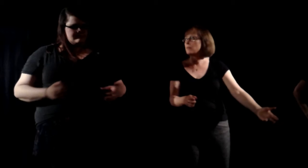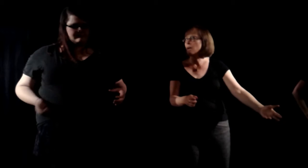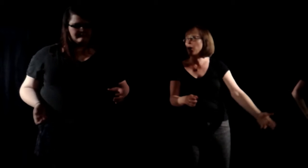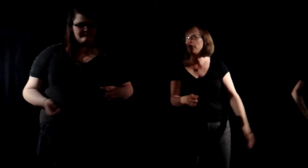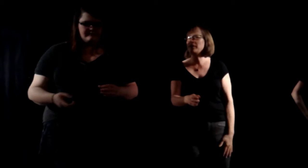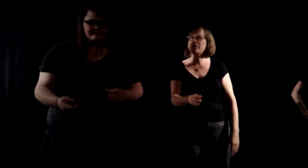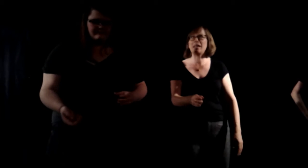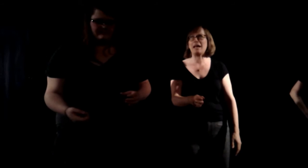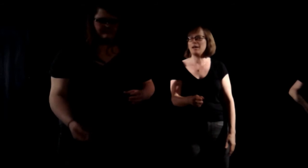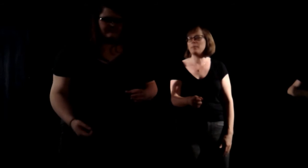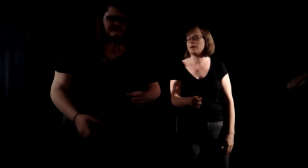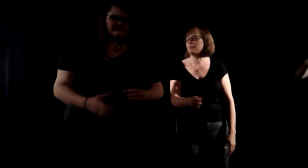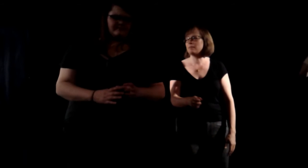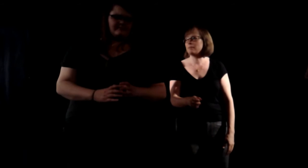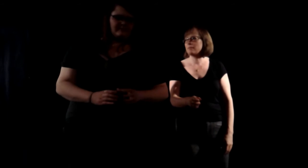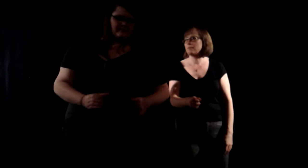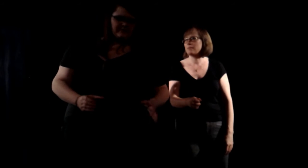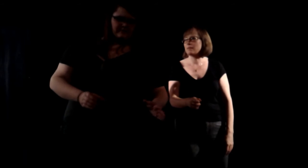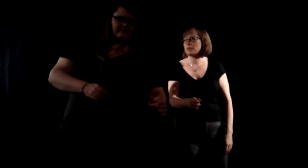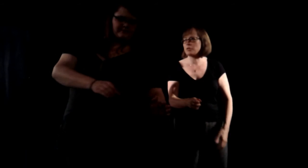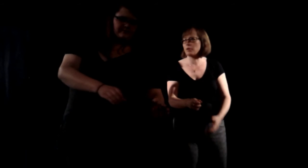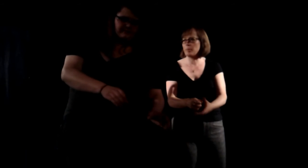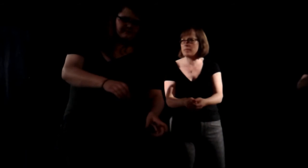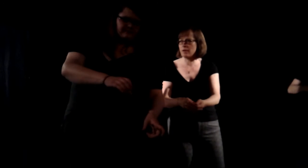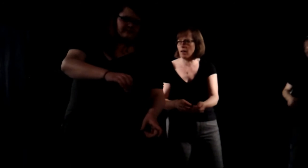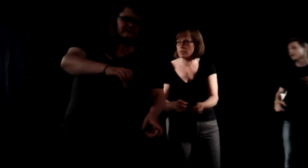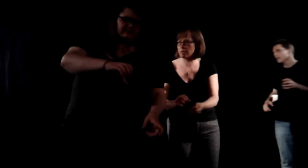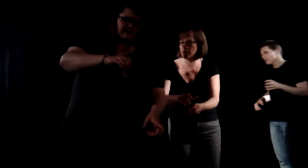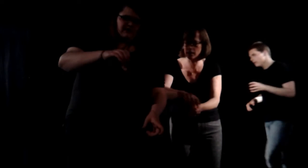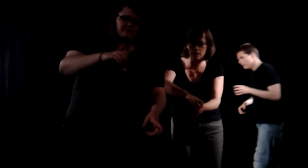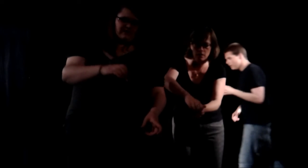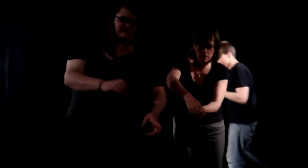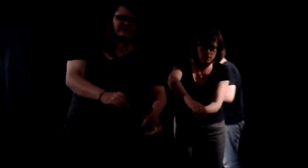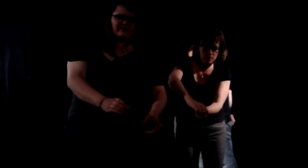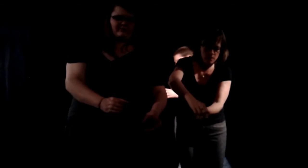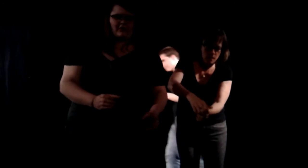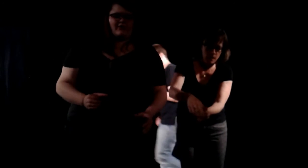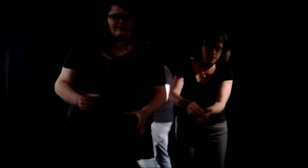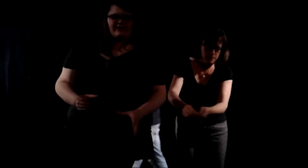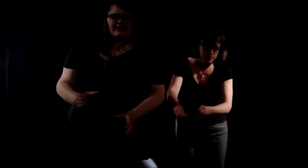I don't know if that's a saying, but that's just a little piece of knowledge I thought. And you make fun of me for going vegan.